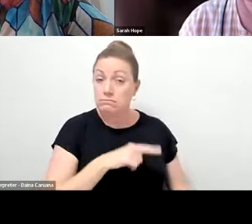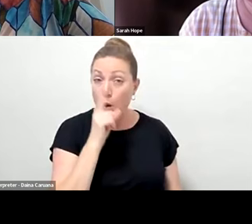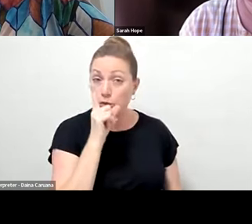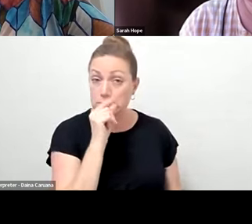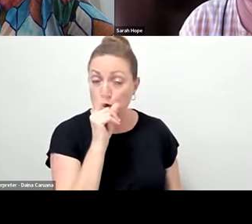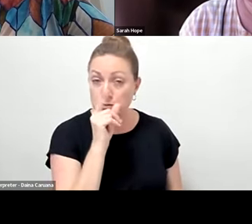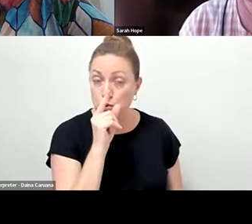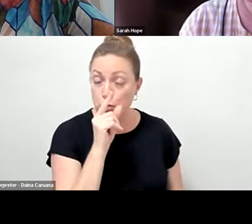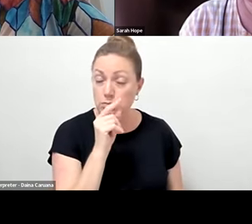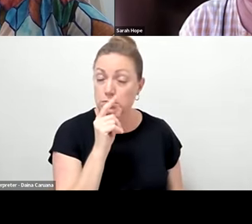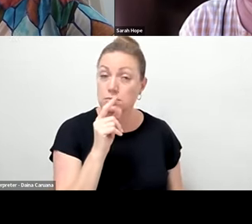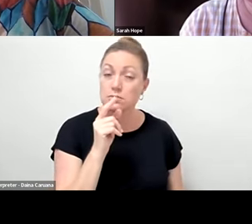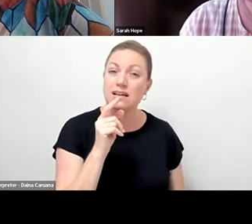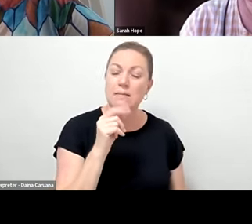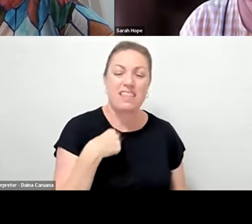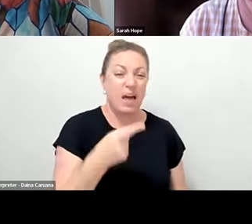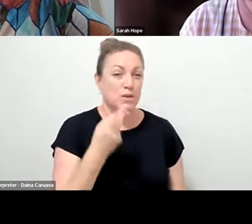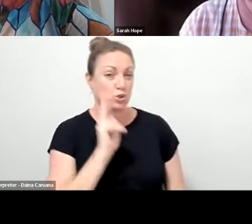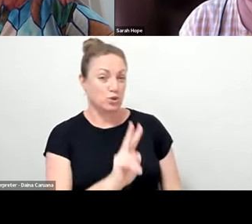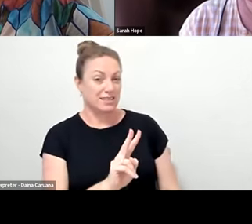see, but the initial scoping was two years ago.